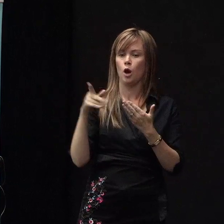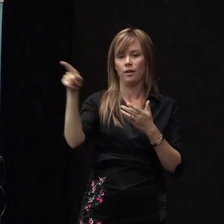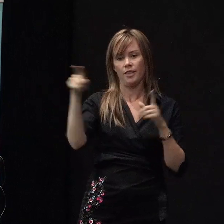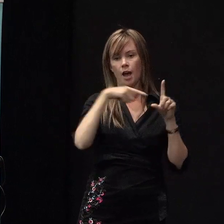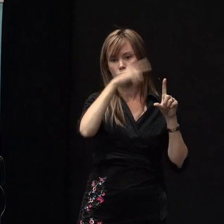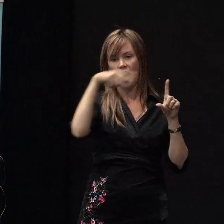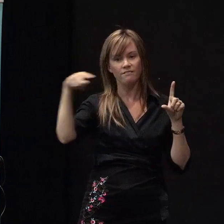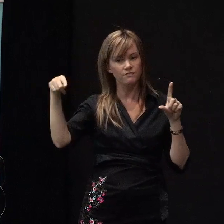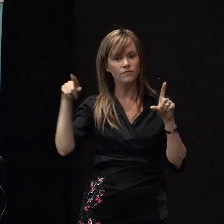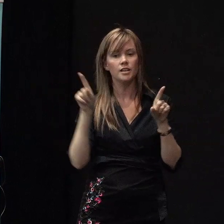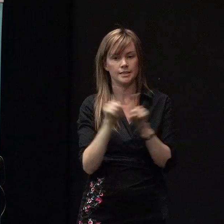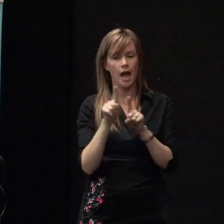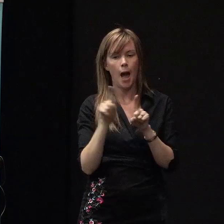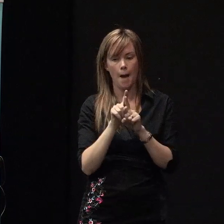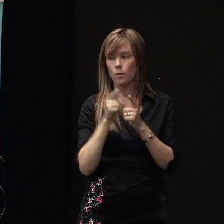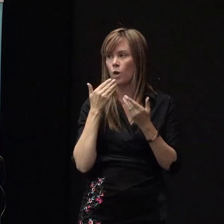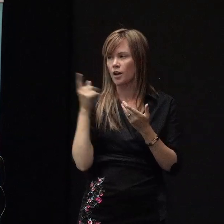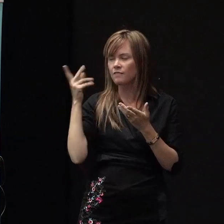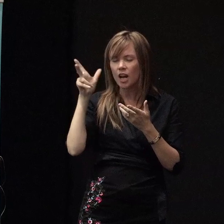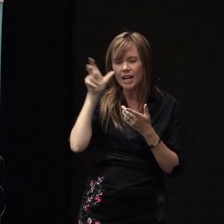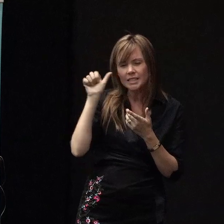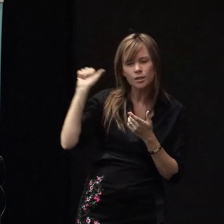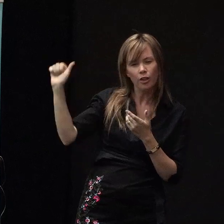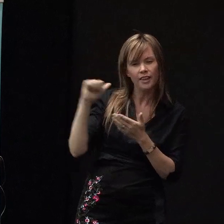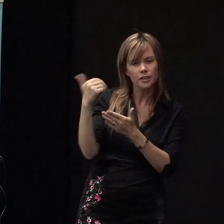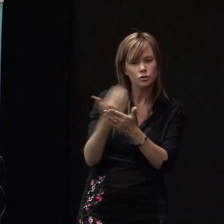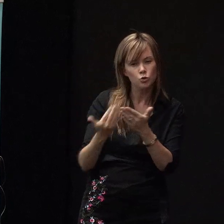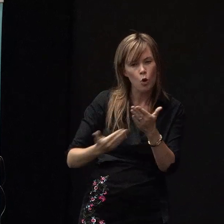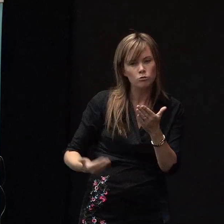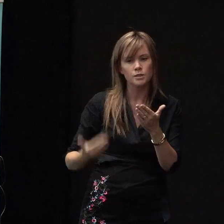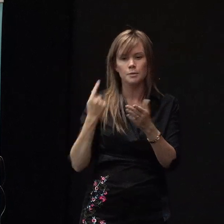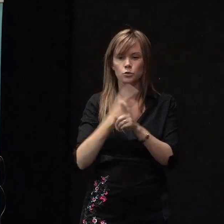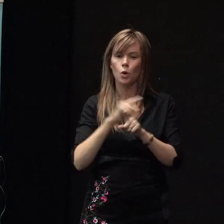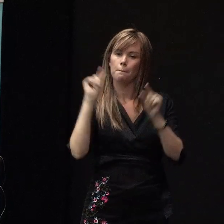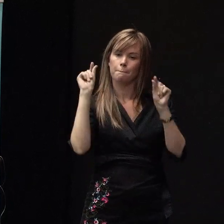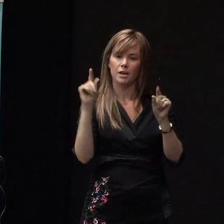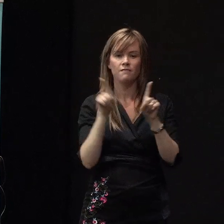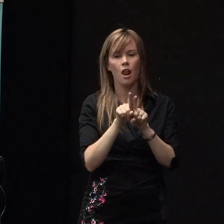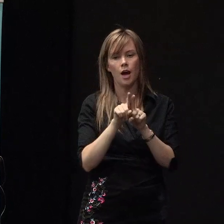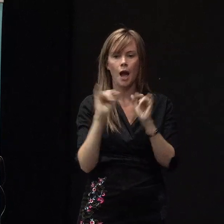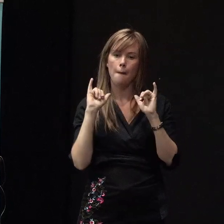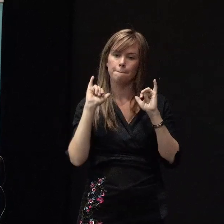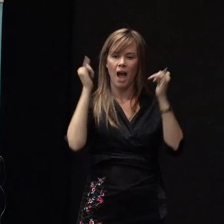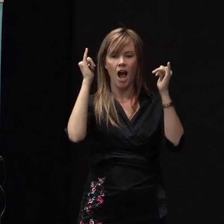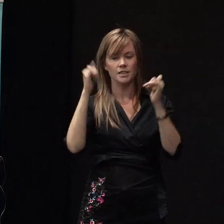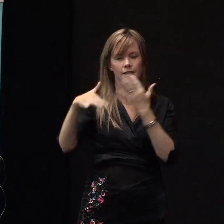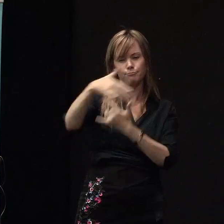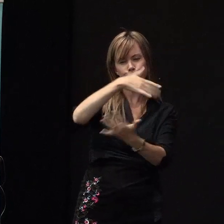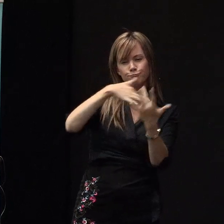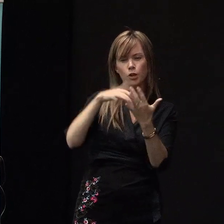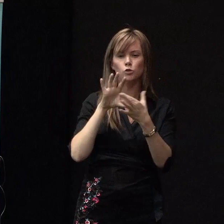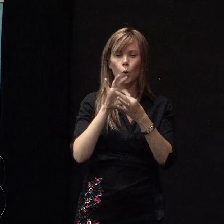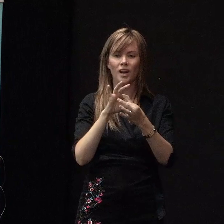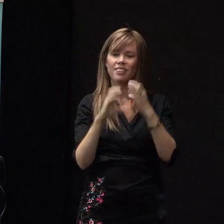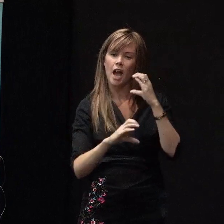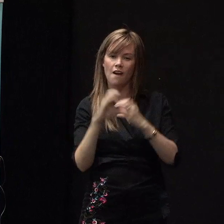to listen quite carefully to some of the narrative in there, but it talks very much about a party atmosphere, about joining the caravan club, how it was, you know, a